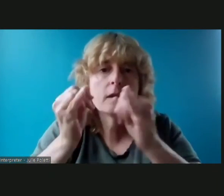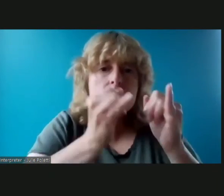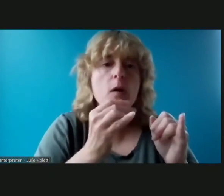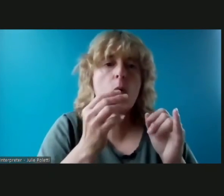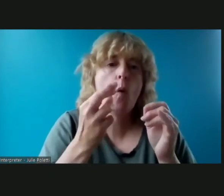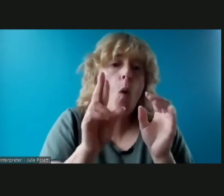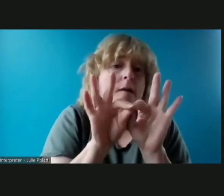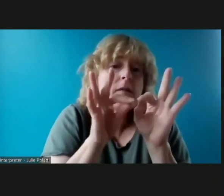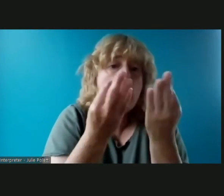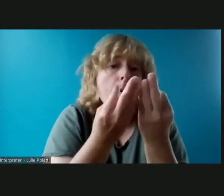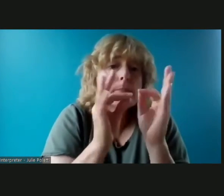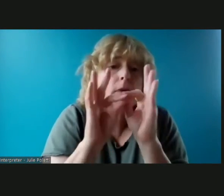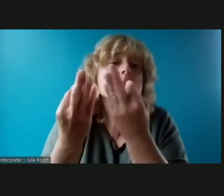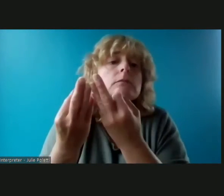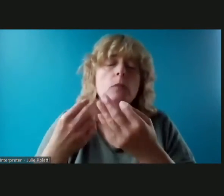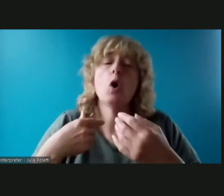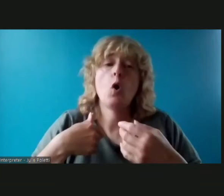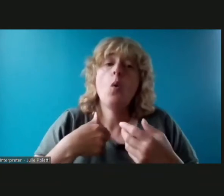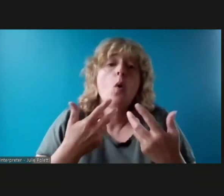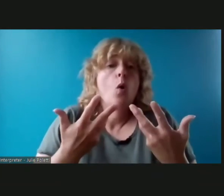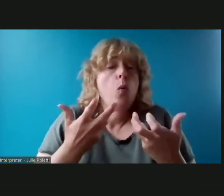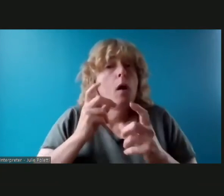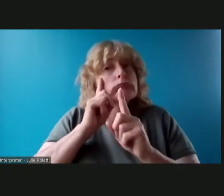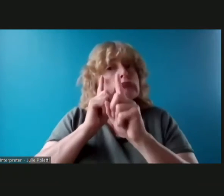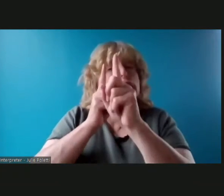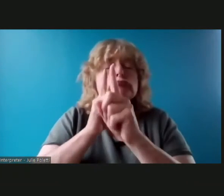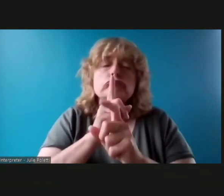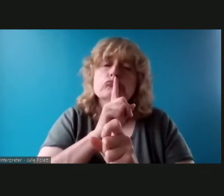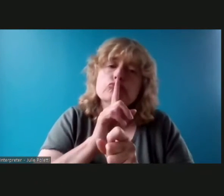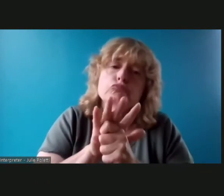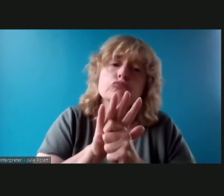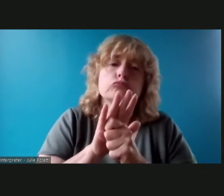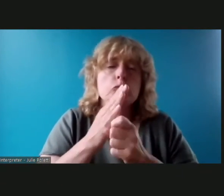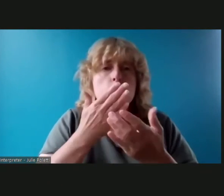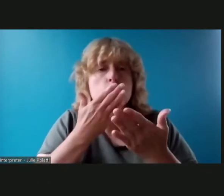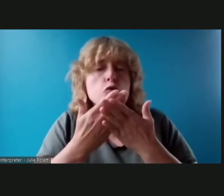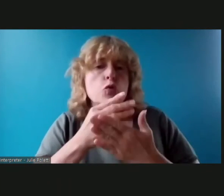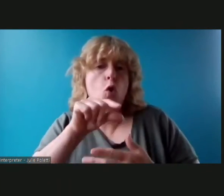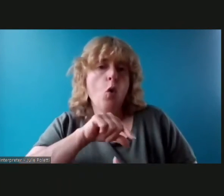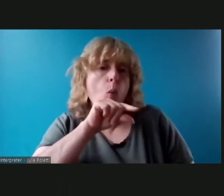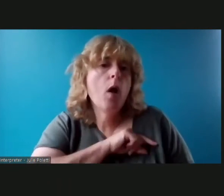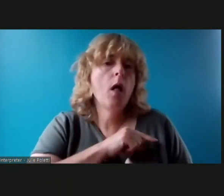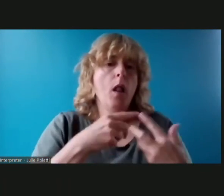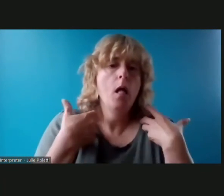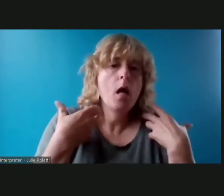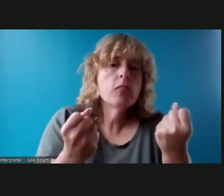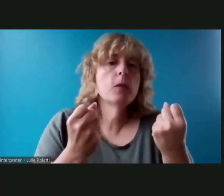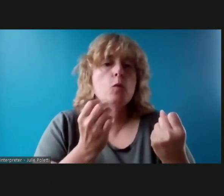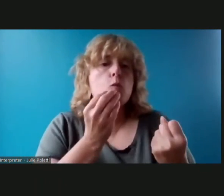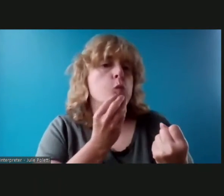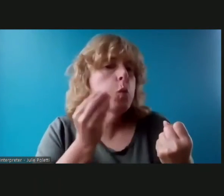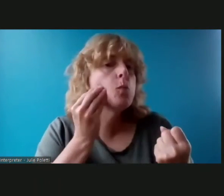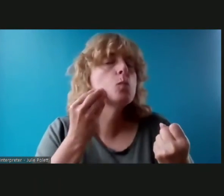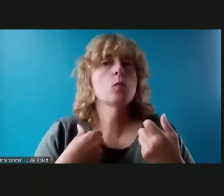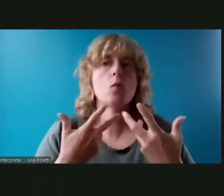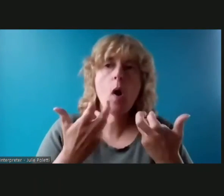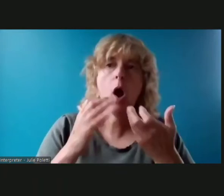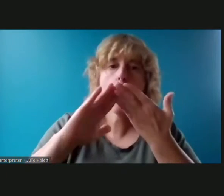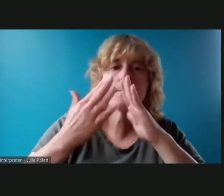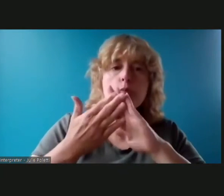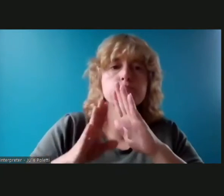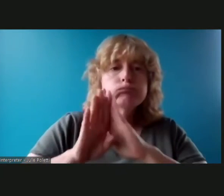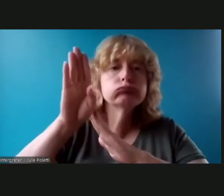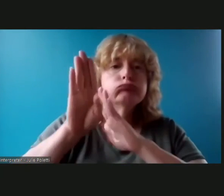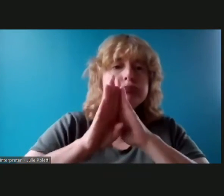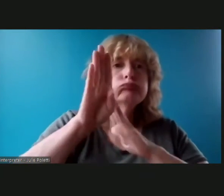to ensure great quality healthier homes and we want those thriving communities we have over 75